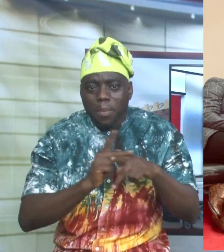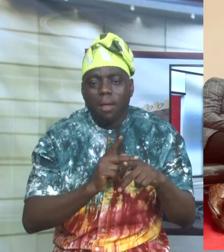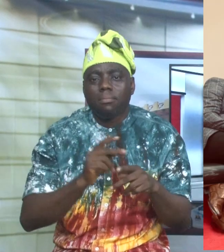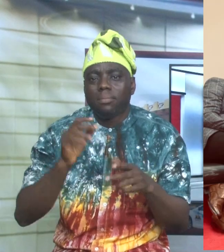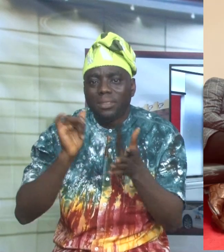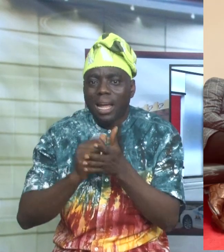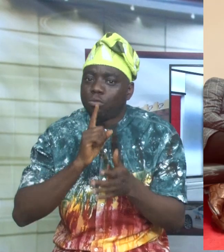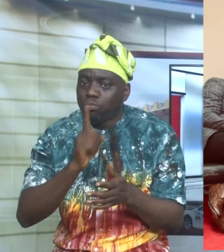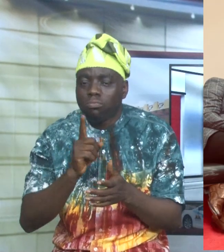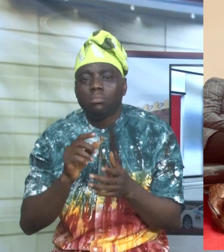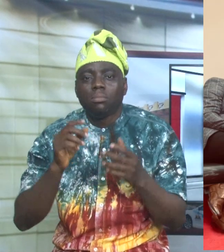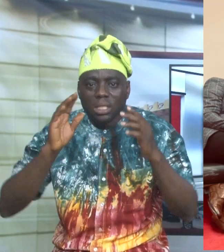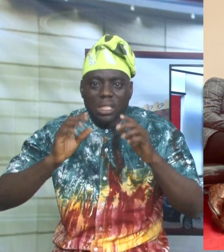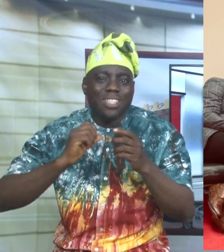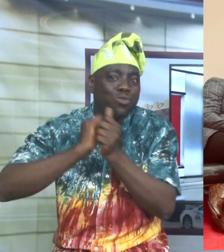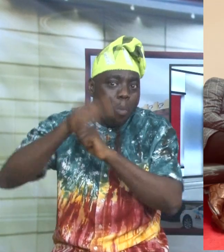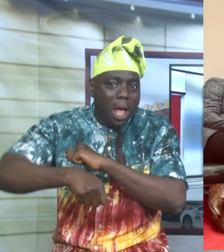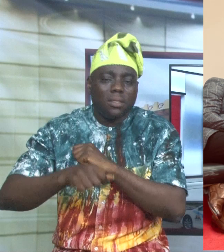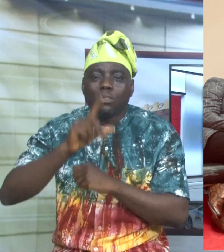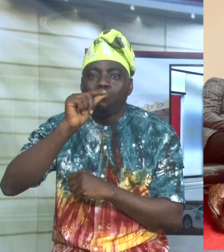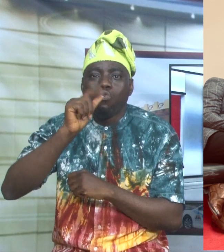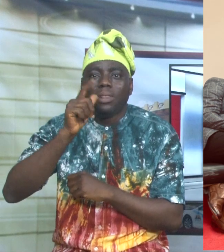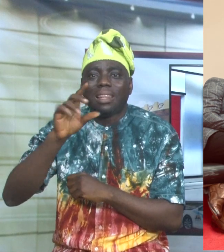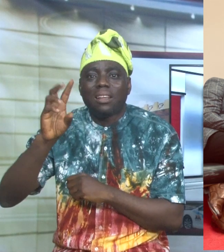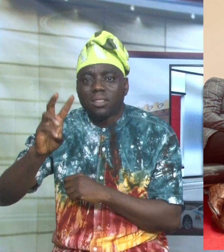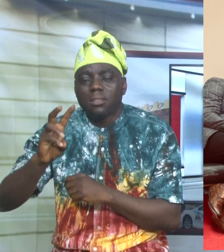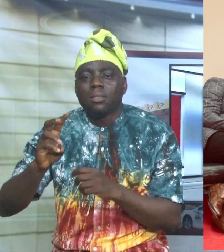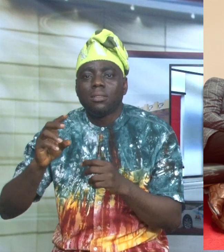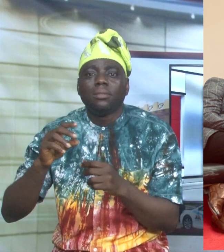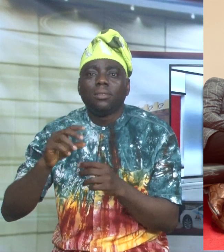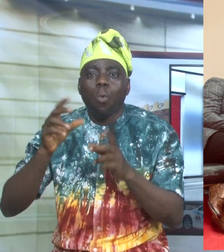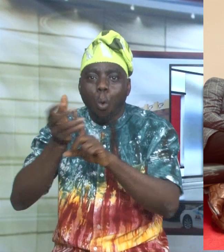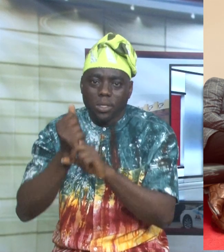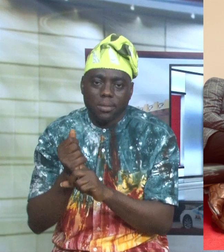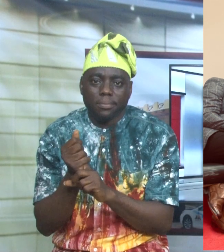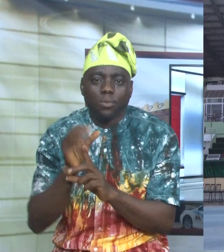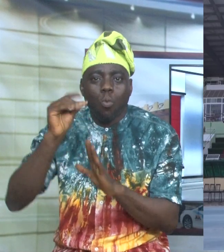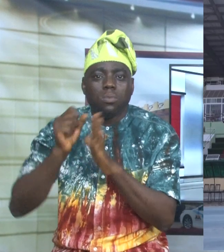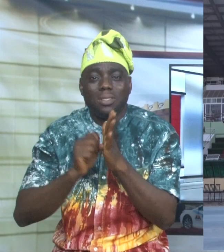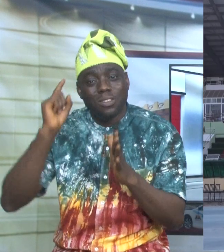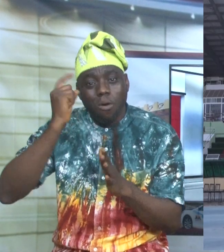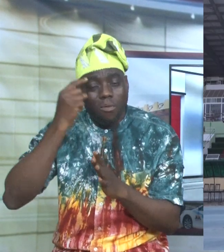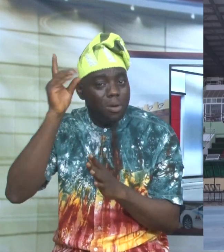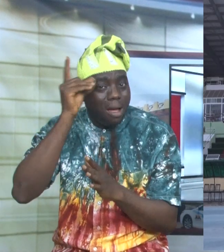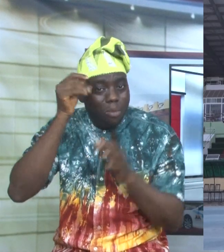ensure that it surpasses its 2006 record of hosting. Ogun State Governor Dakwa Byodun is determined to